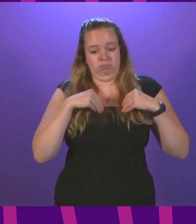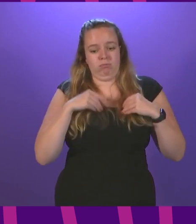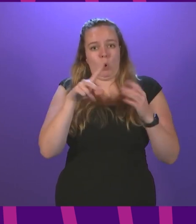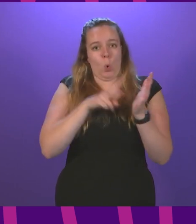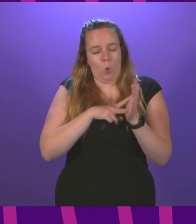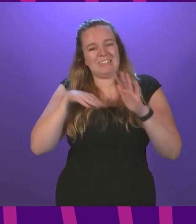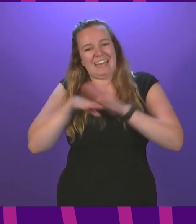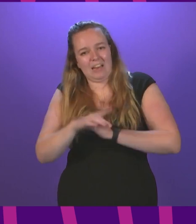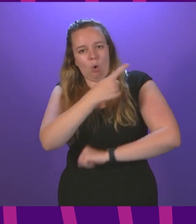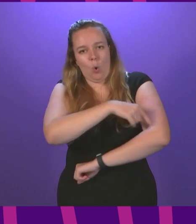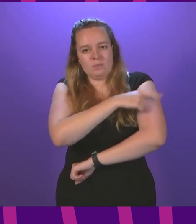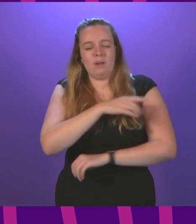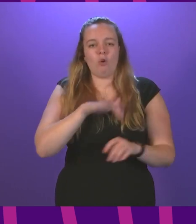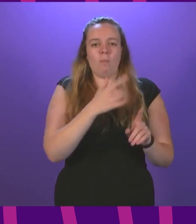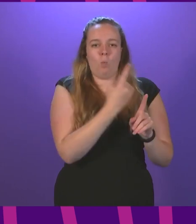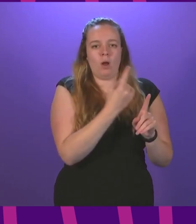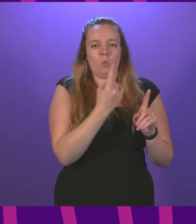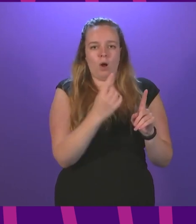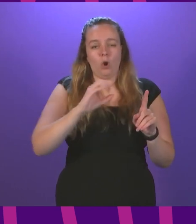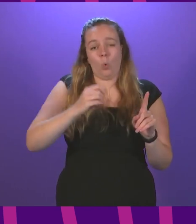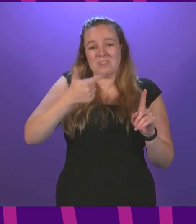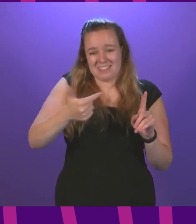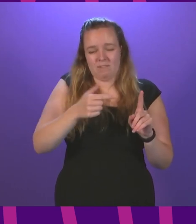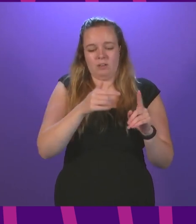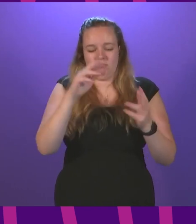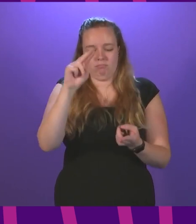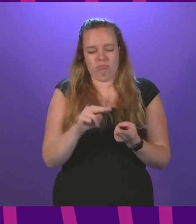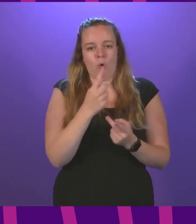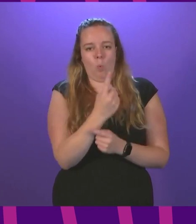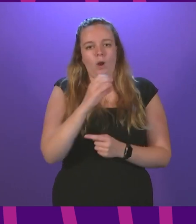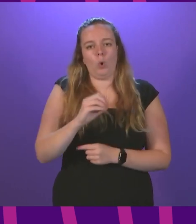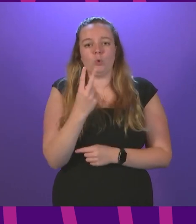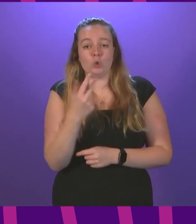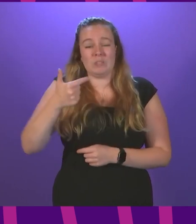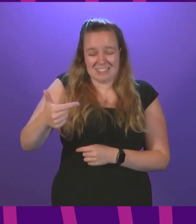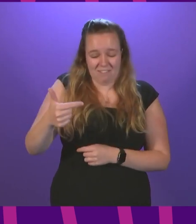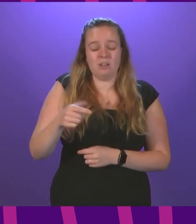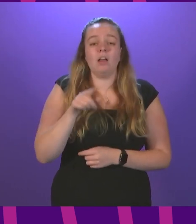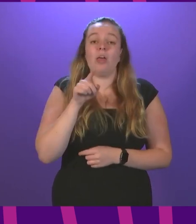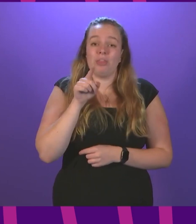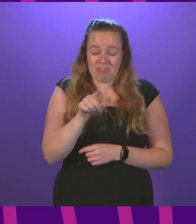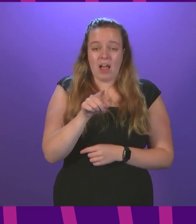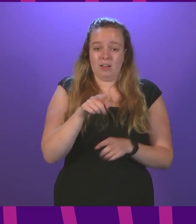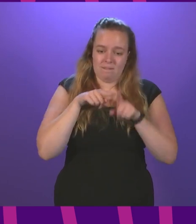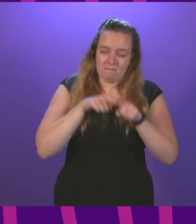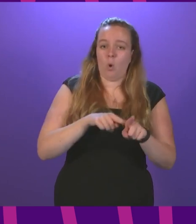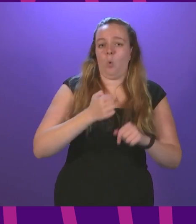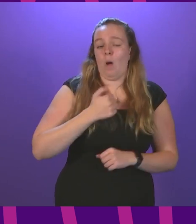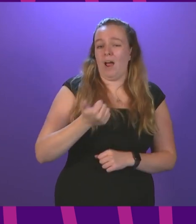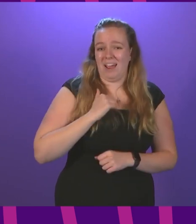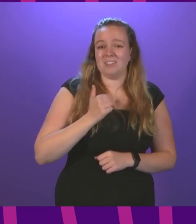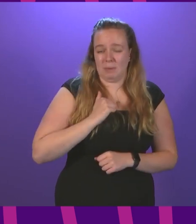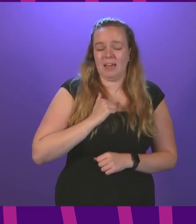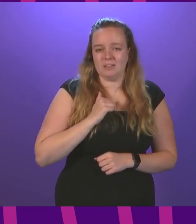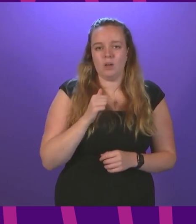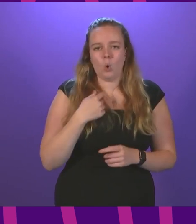hospital, from 1,107 to 1,027. That is in line with our expectations. We